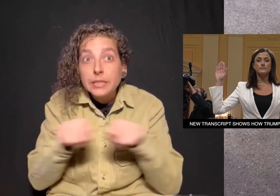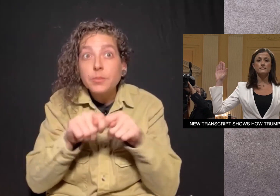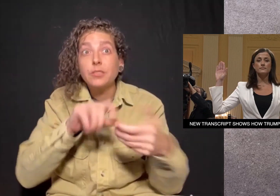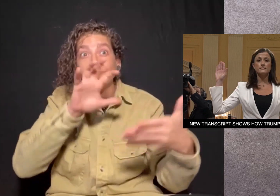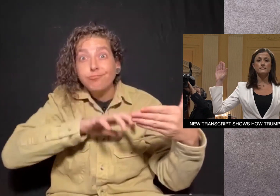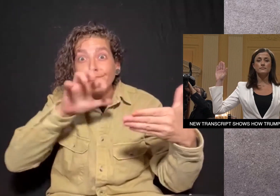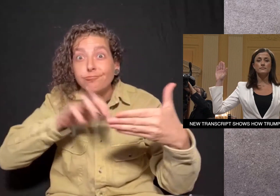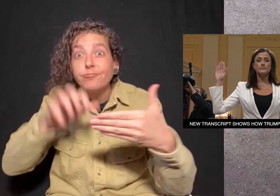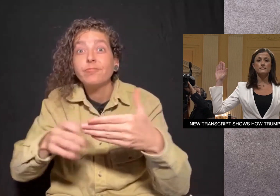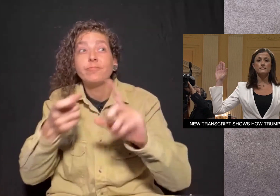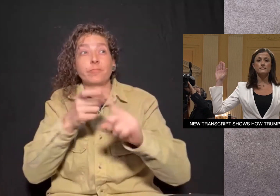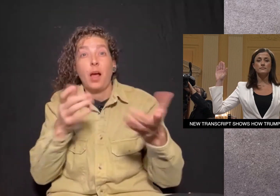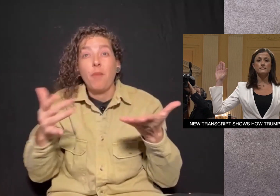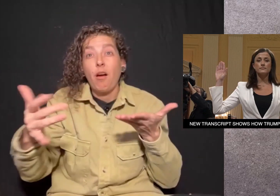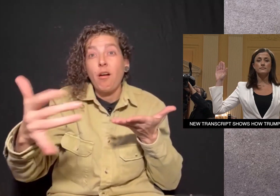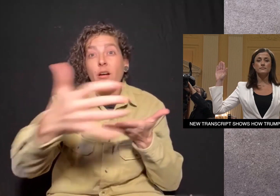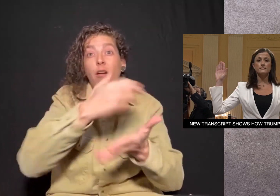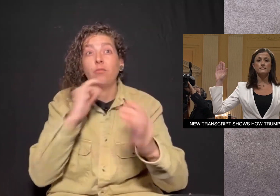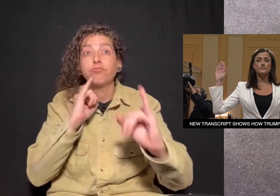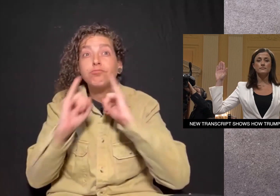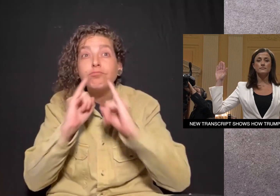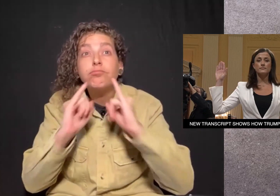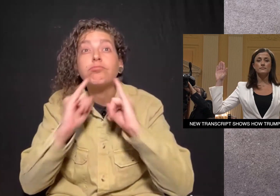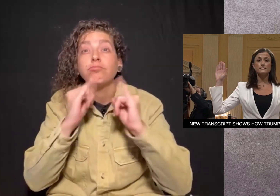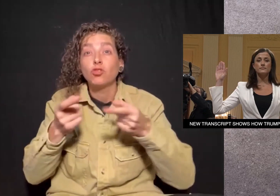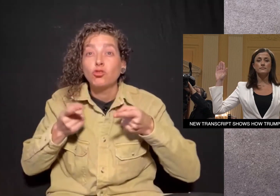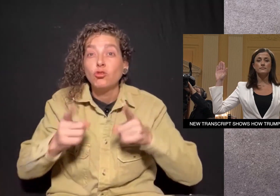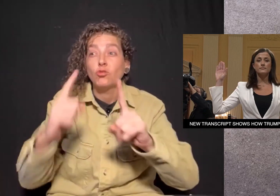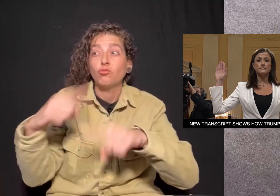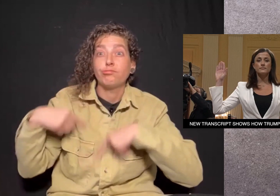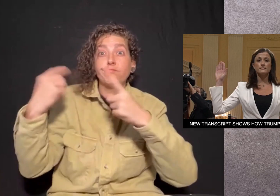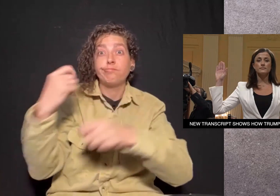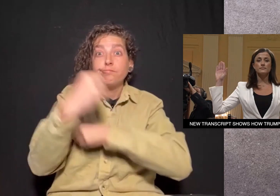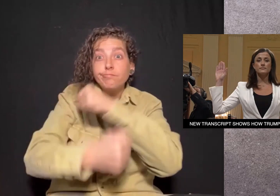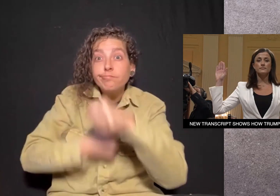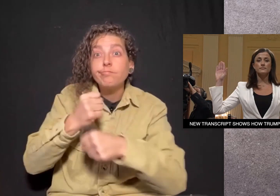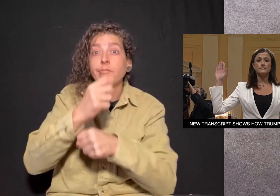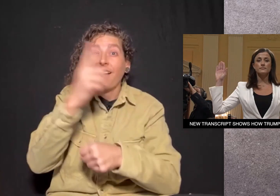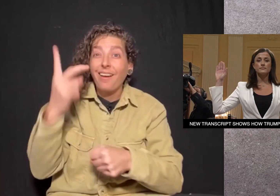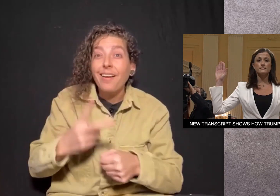transcripts from interviews conducted during its year-and-a-half investigation.